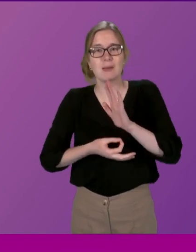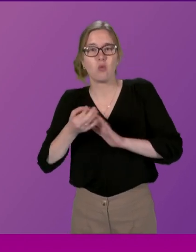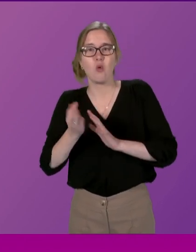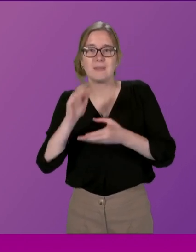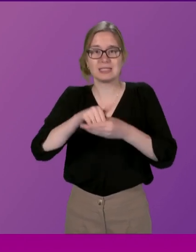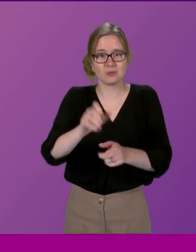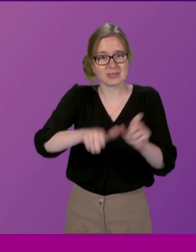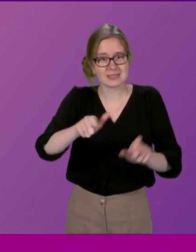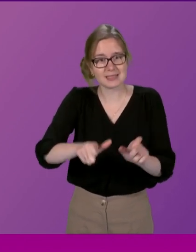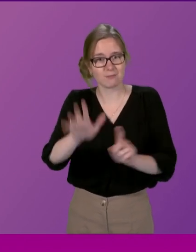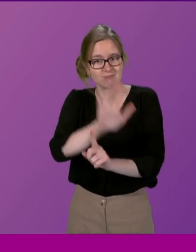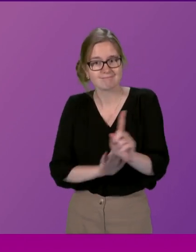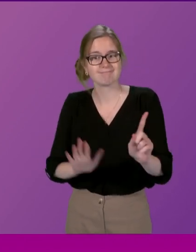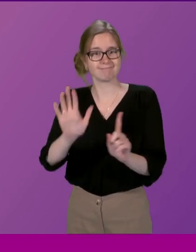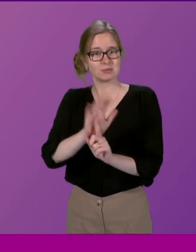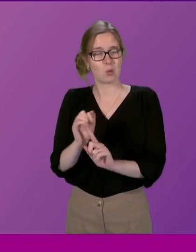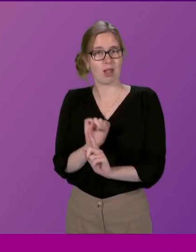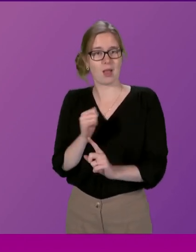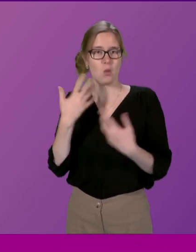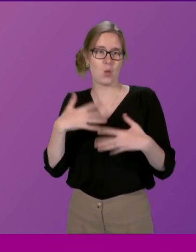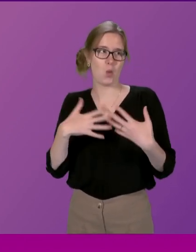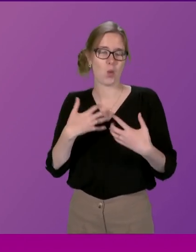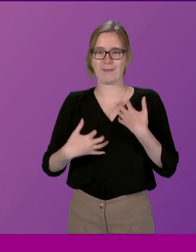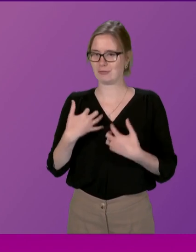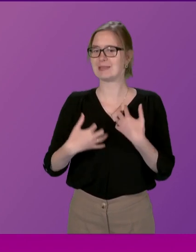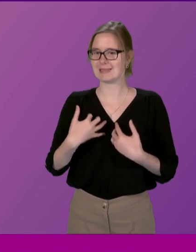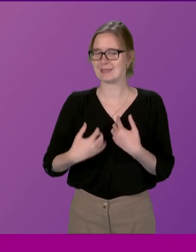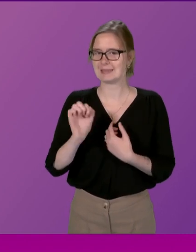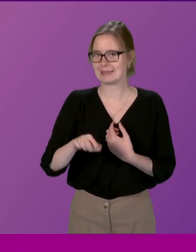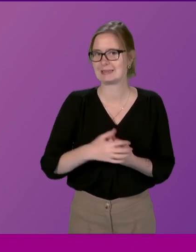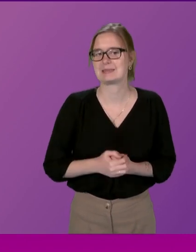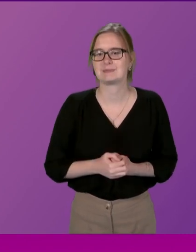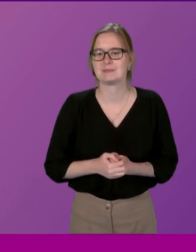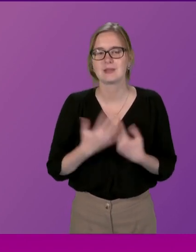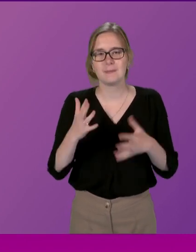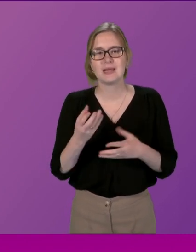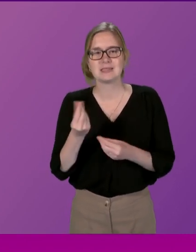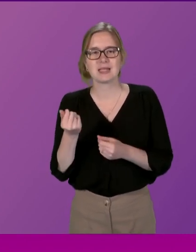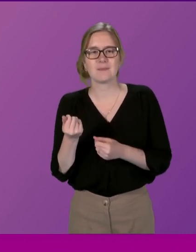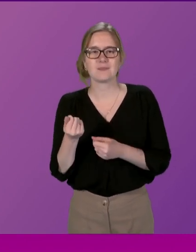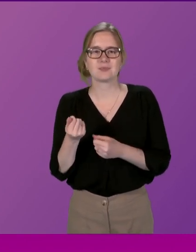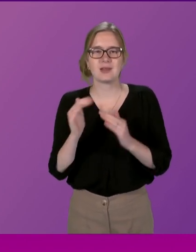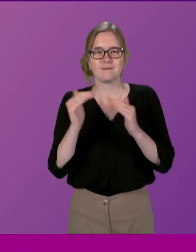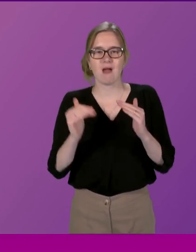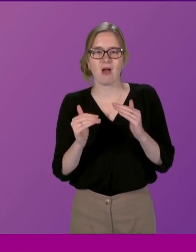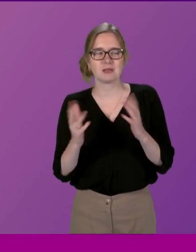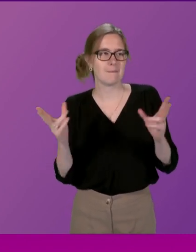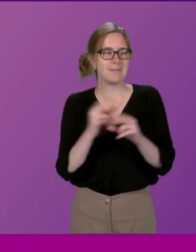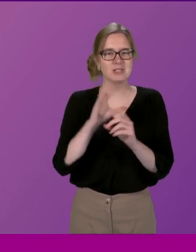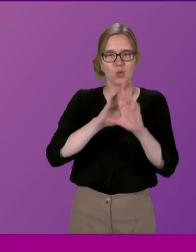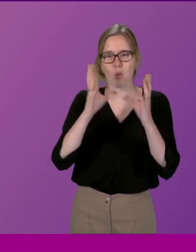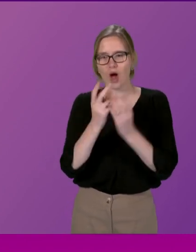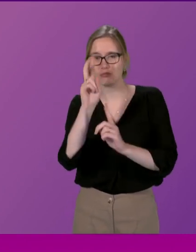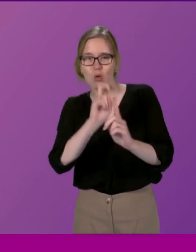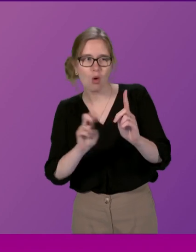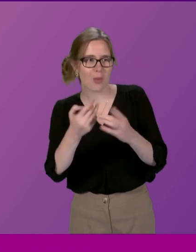of our citizens across the country is of great interest to me I have had a little bit of the fear of missing out of the world tours and the